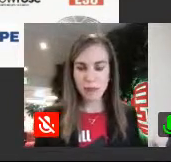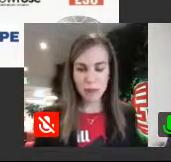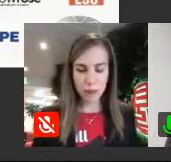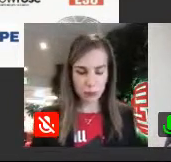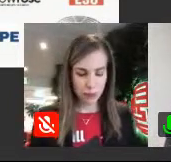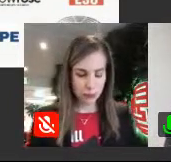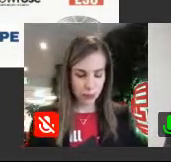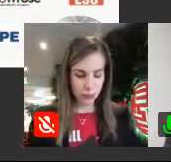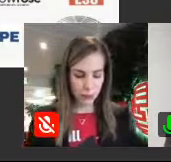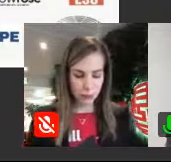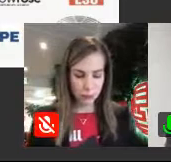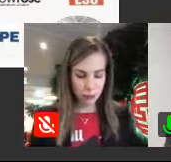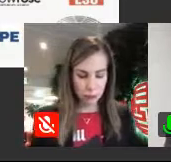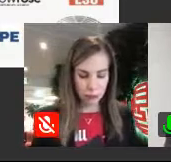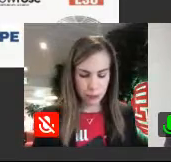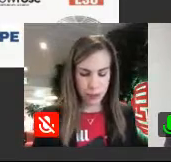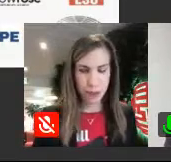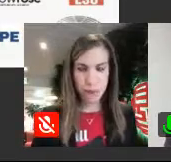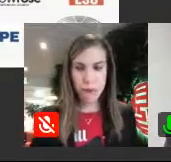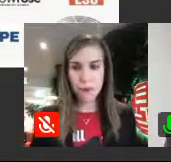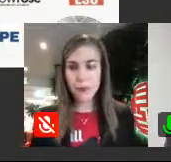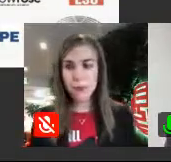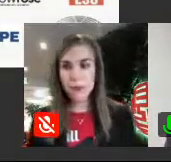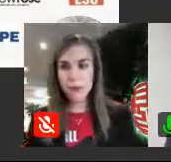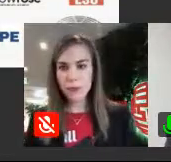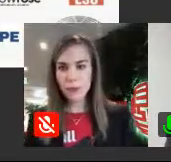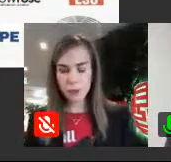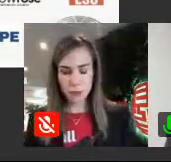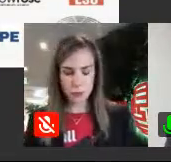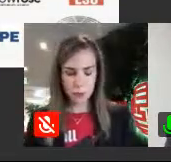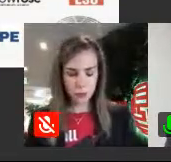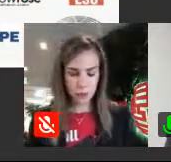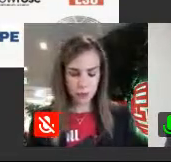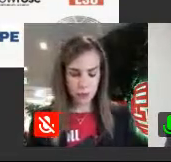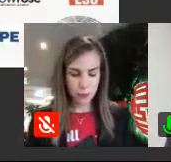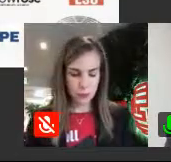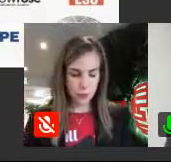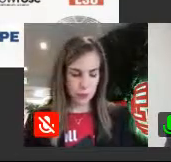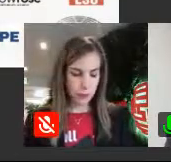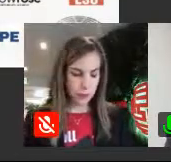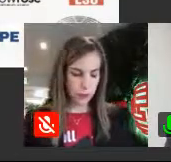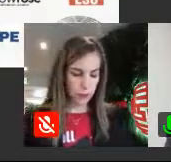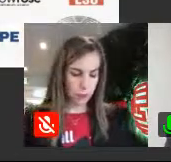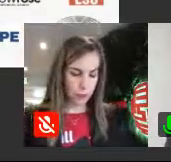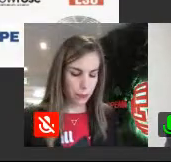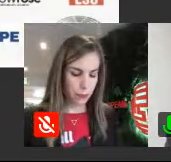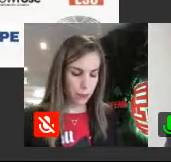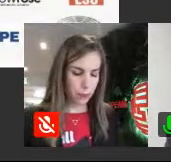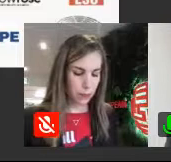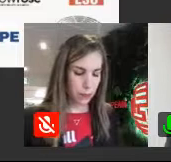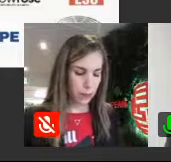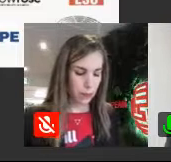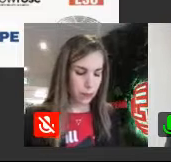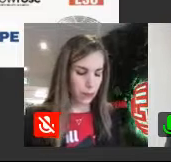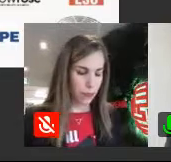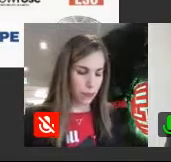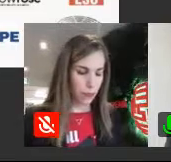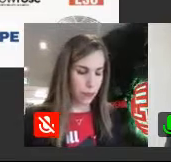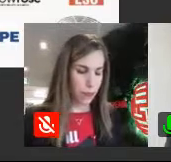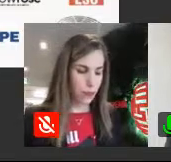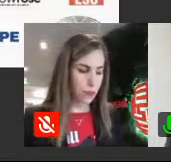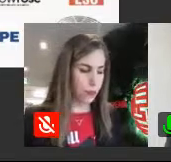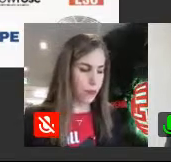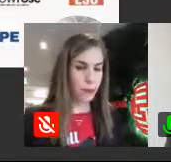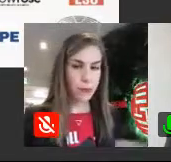we wanted to do is actually to check the extent of the disparities in living conditions among the European